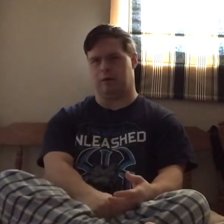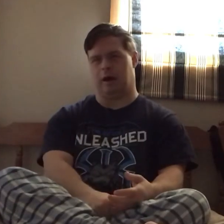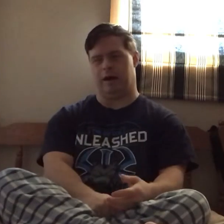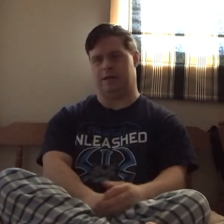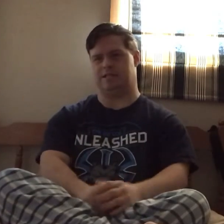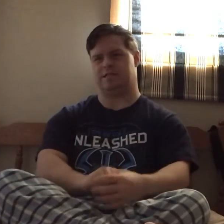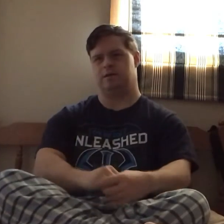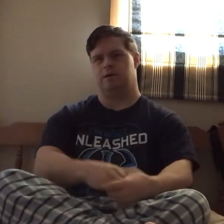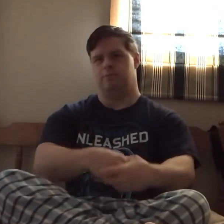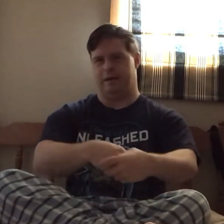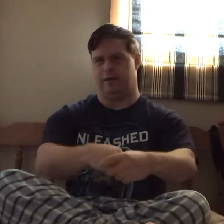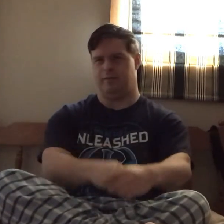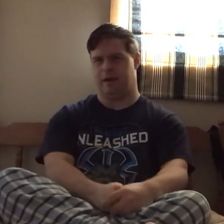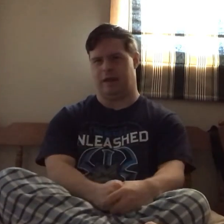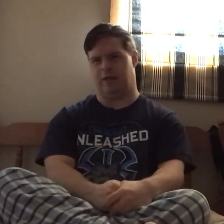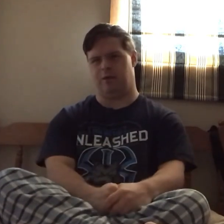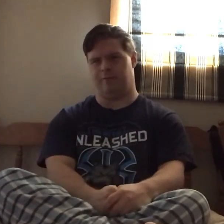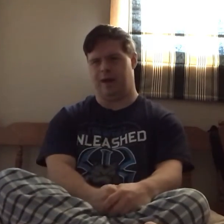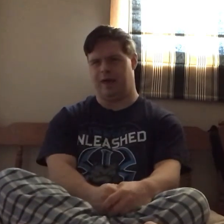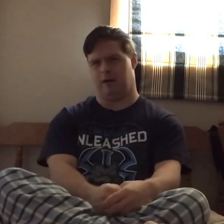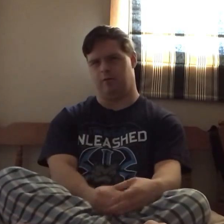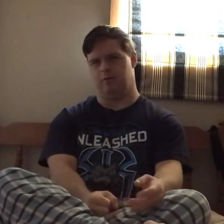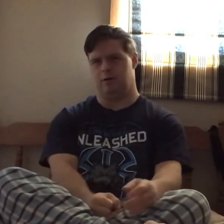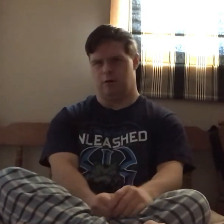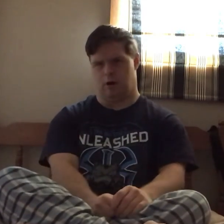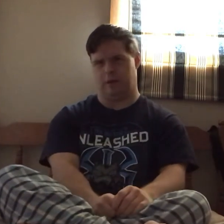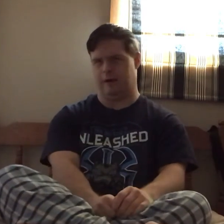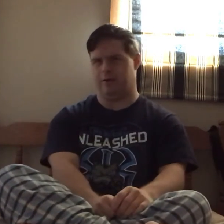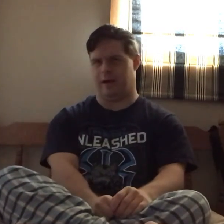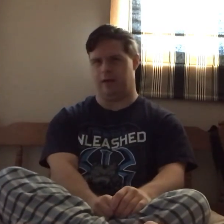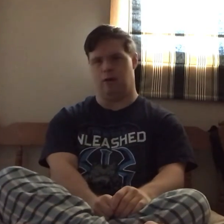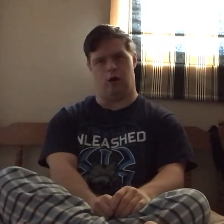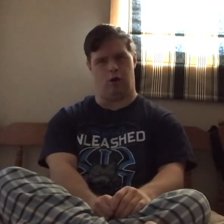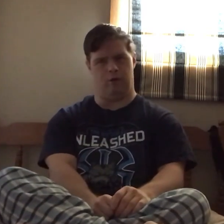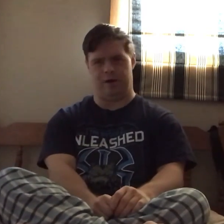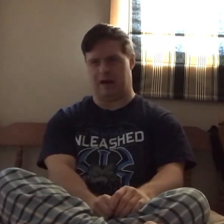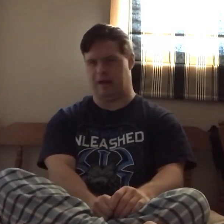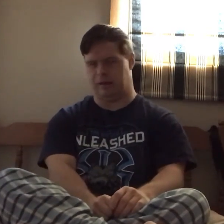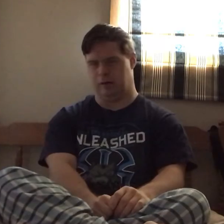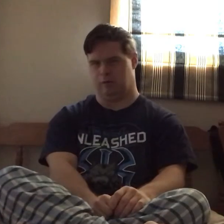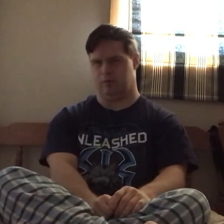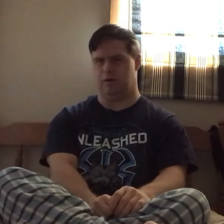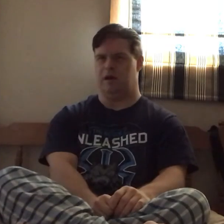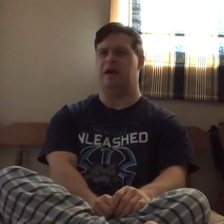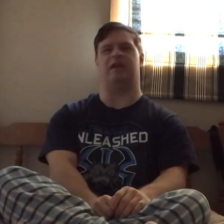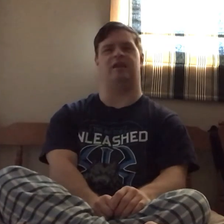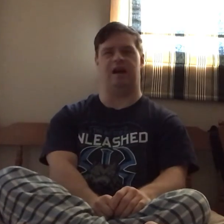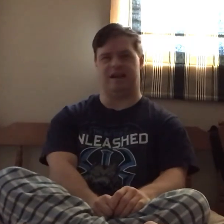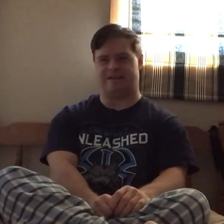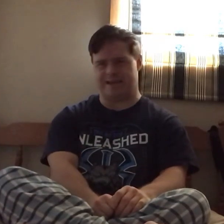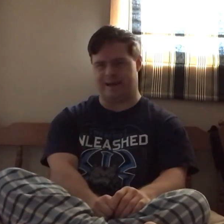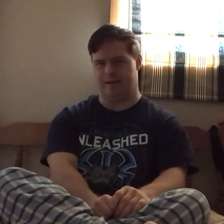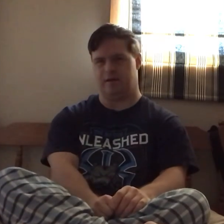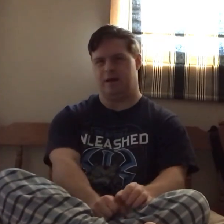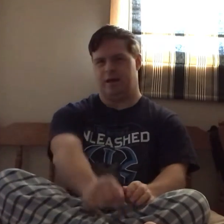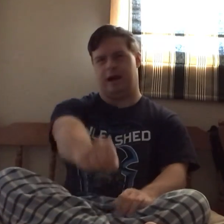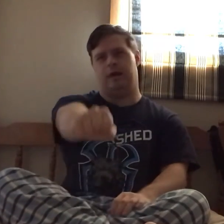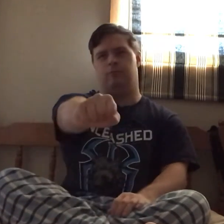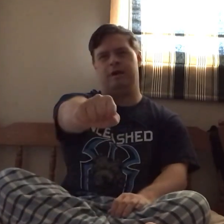guys when I make another video. Until then, all we gotta do is let us in. And we